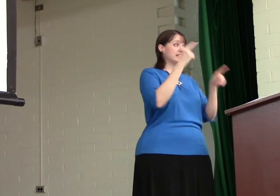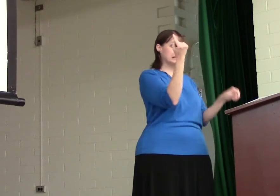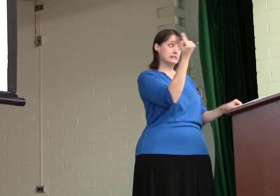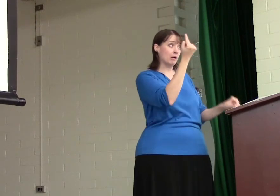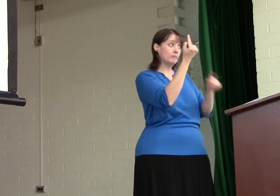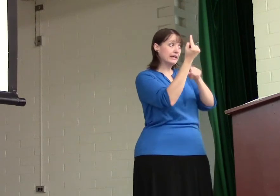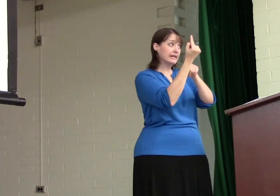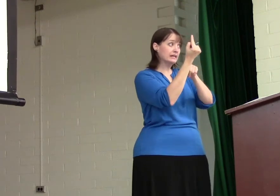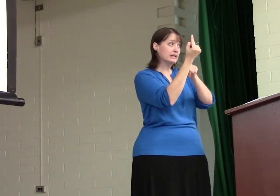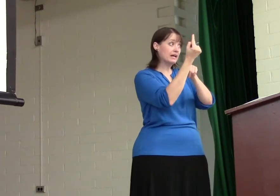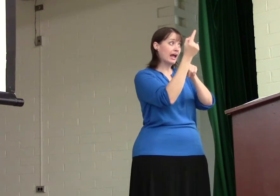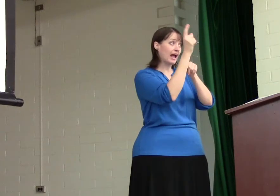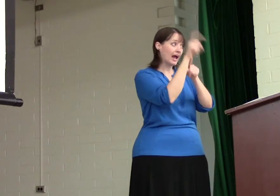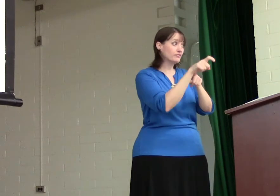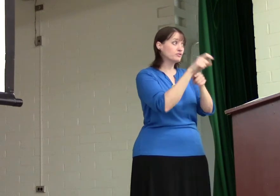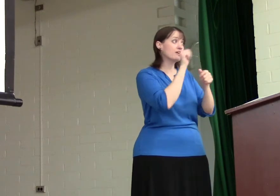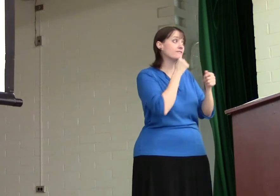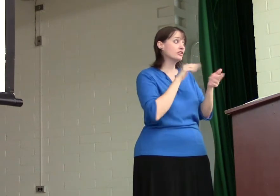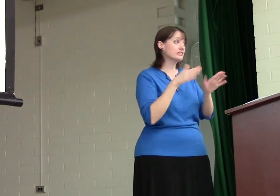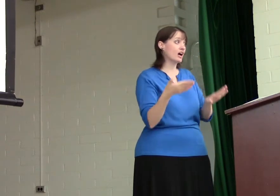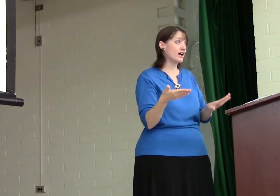did somebody have to suffer and die?